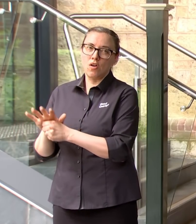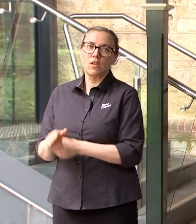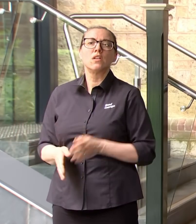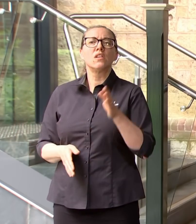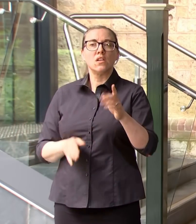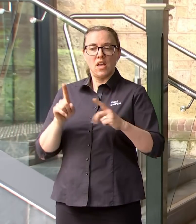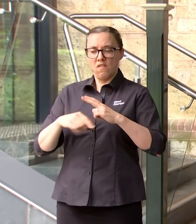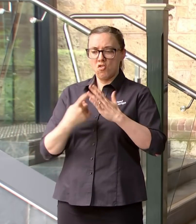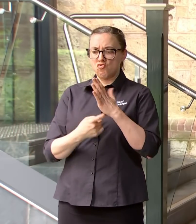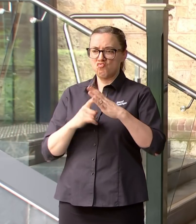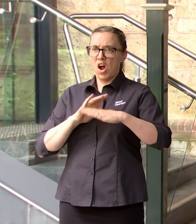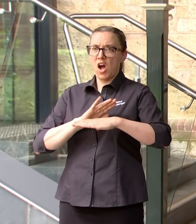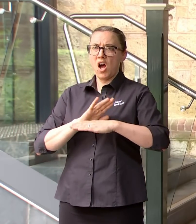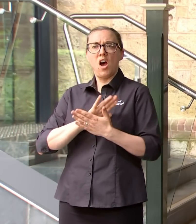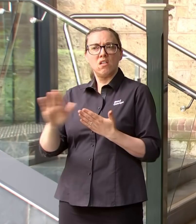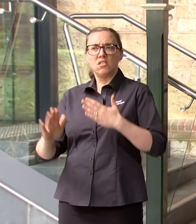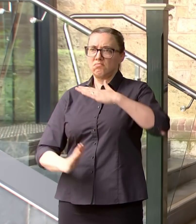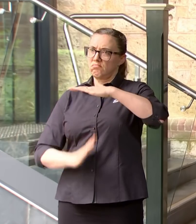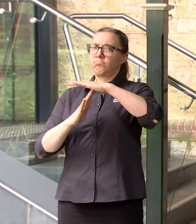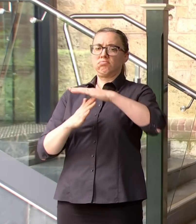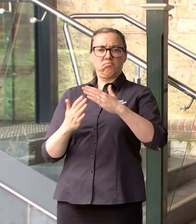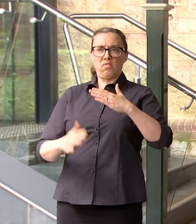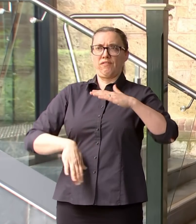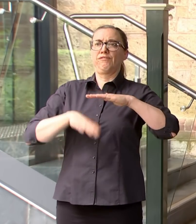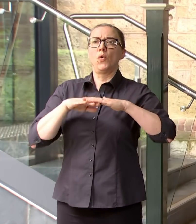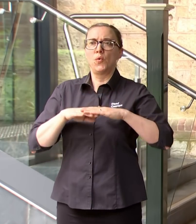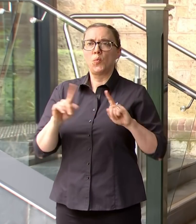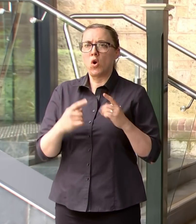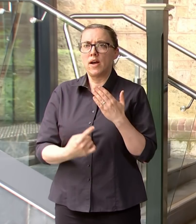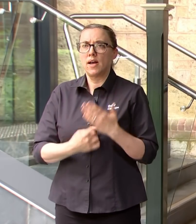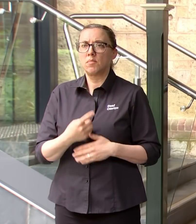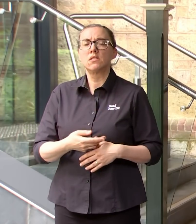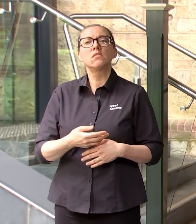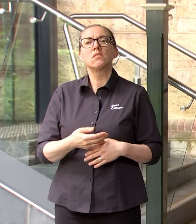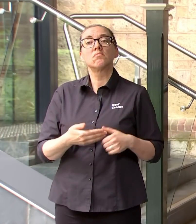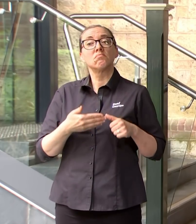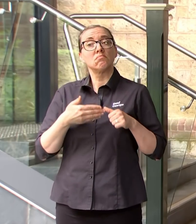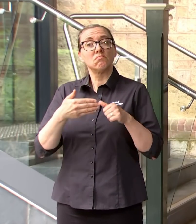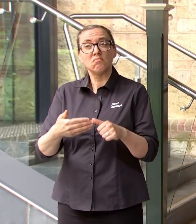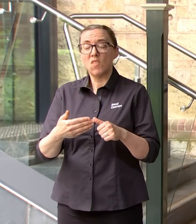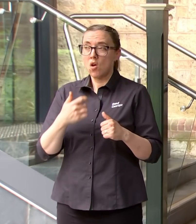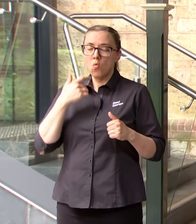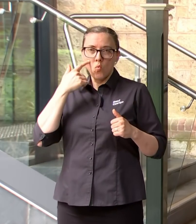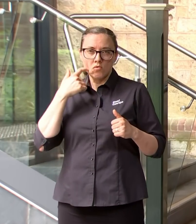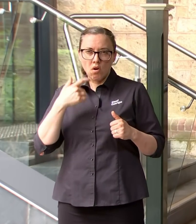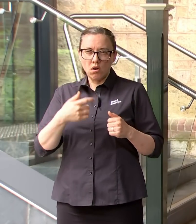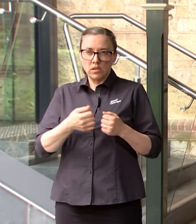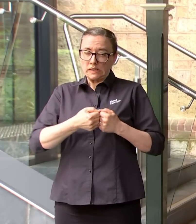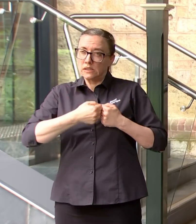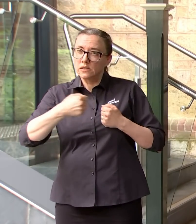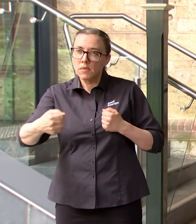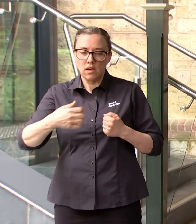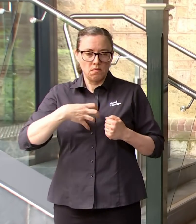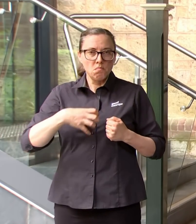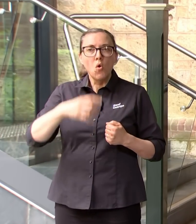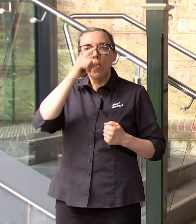a drive what happens? Oh no we've significantly upgraded our capacity so you would have remembered that when we were planning to open